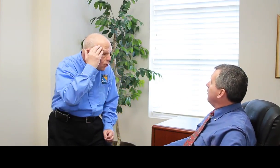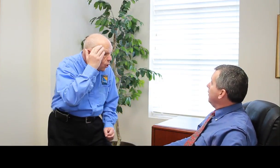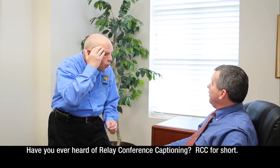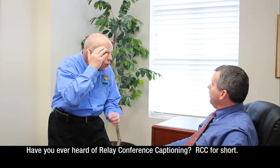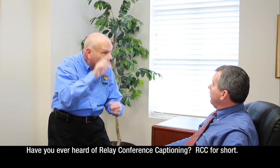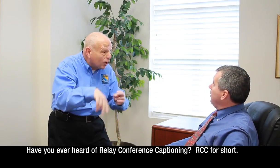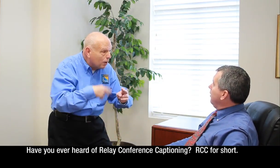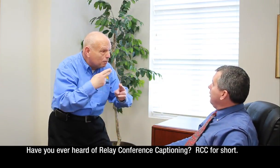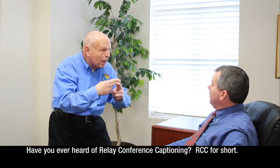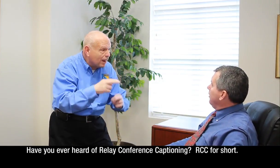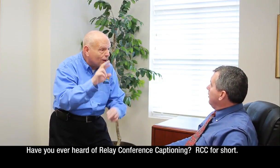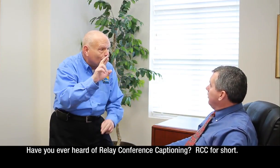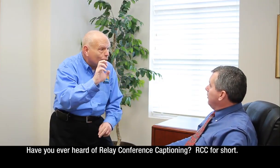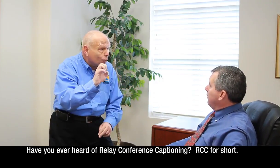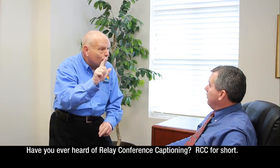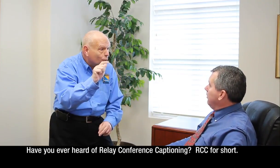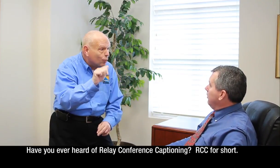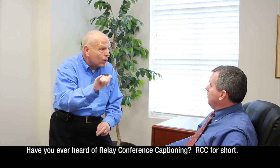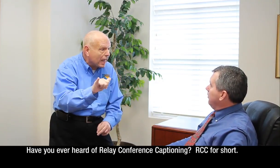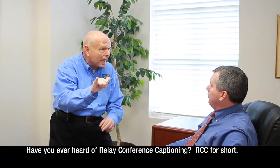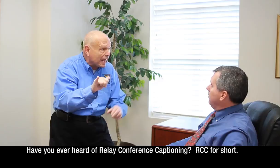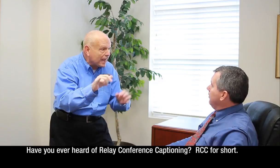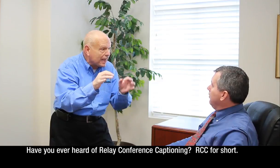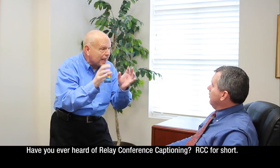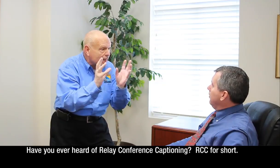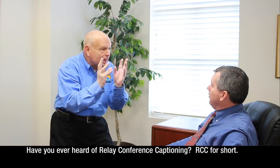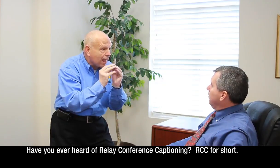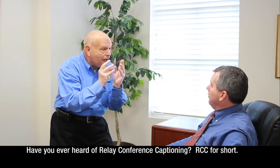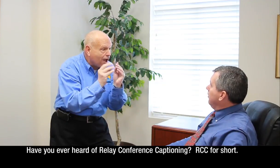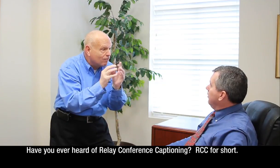Have you heard of Relay Conference Captioning, RCC for short?